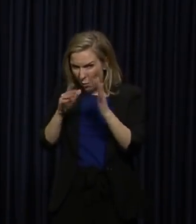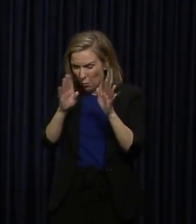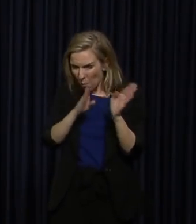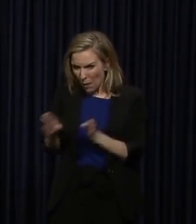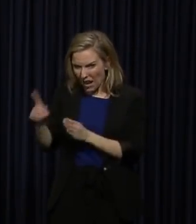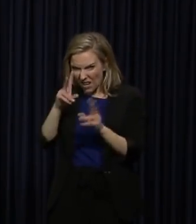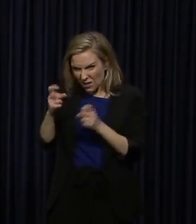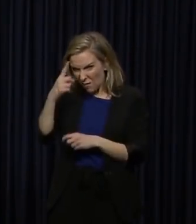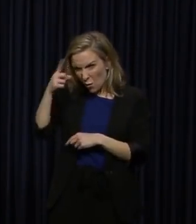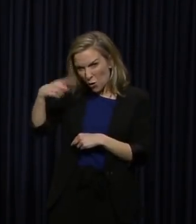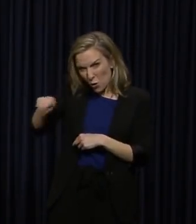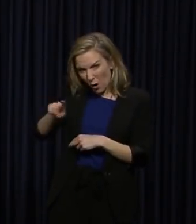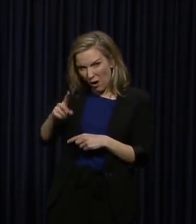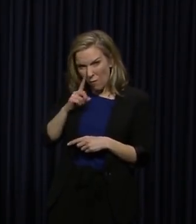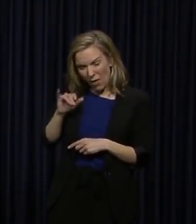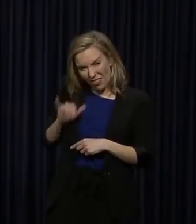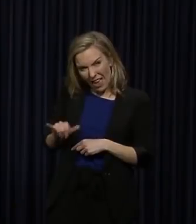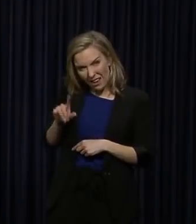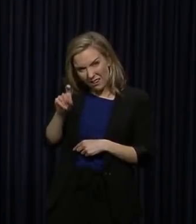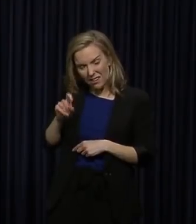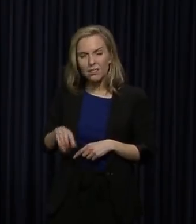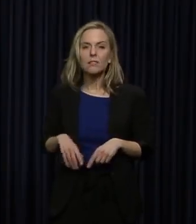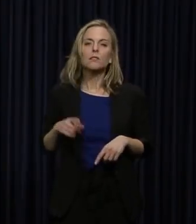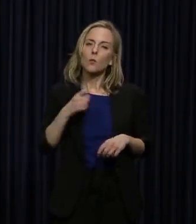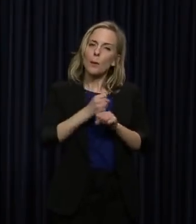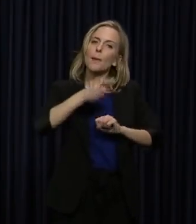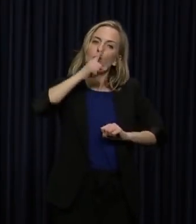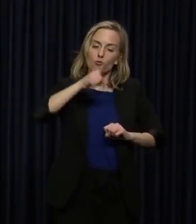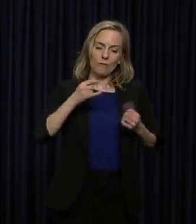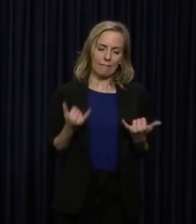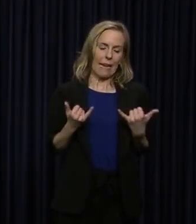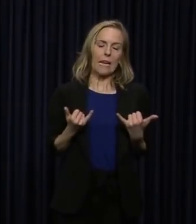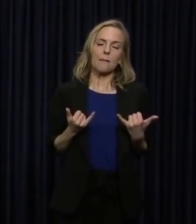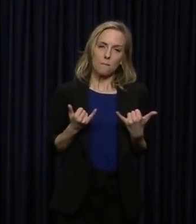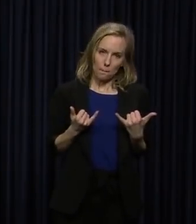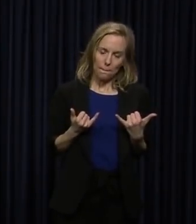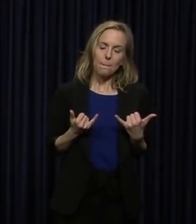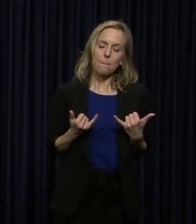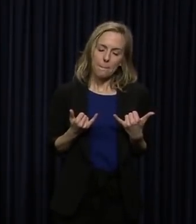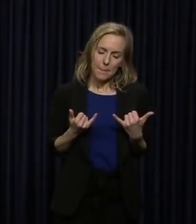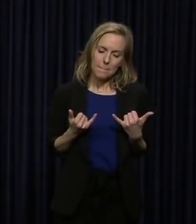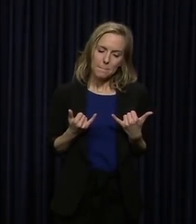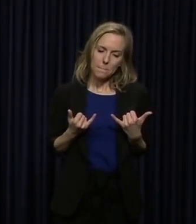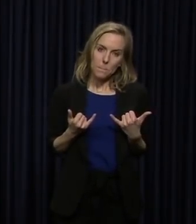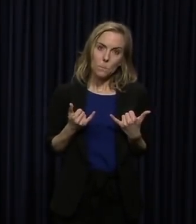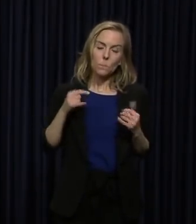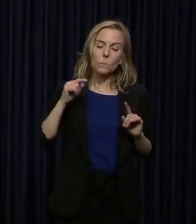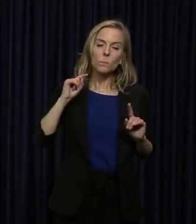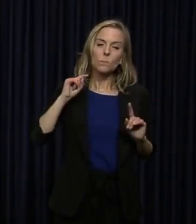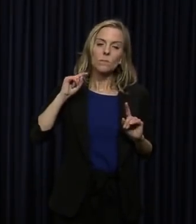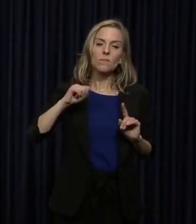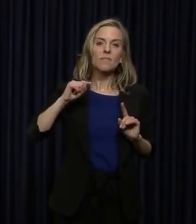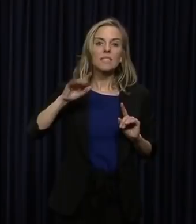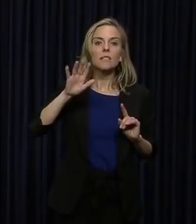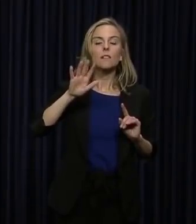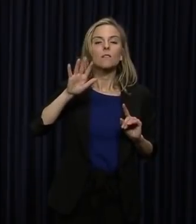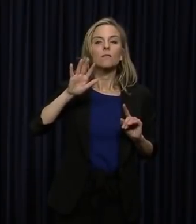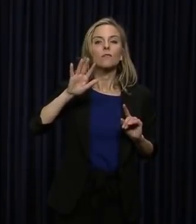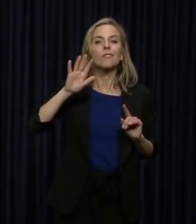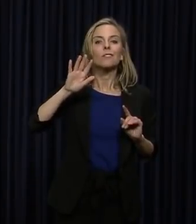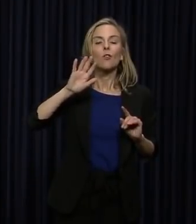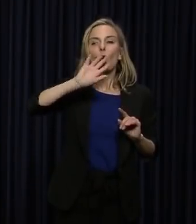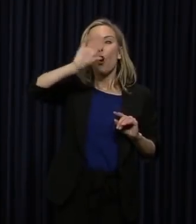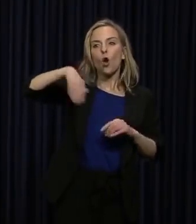that being an issue for you guys. We do need to make sure that at this time that others across the world